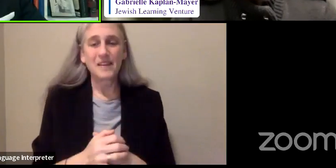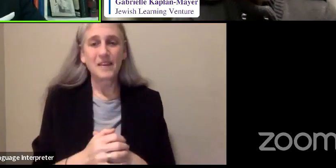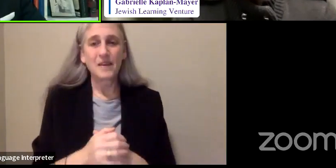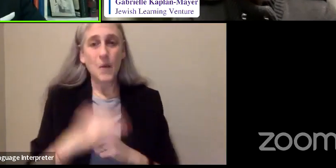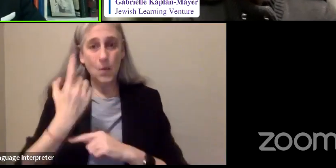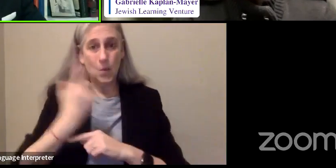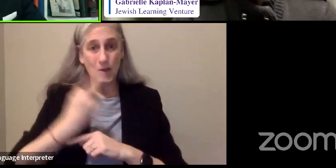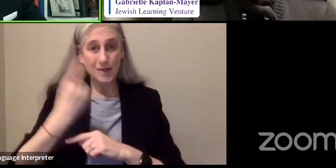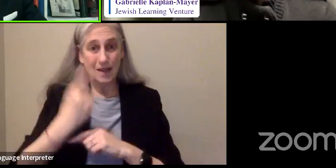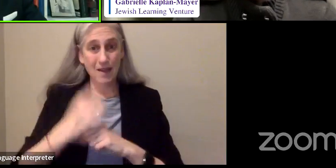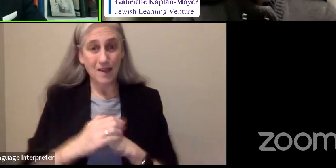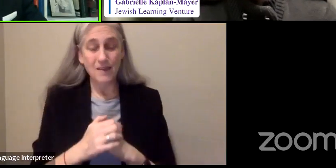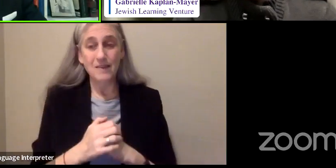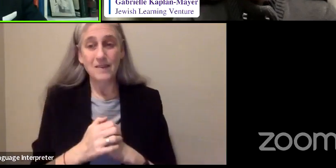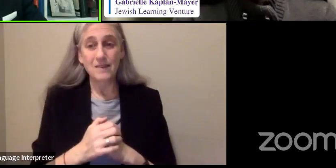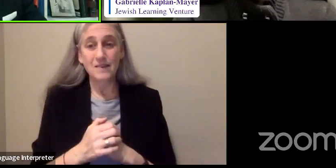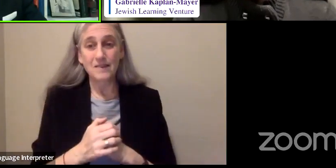day.